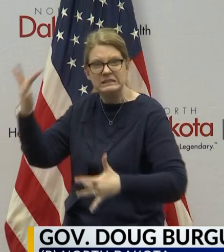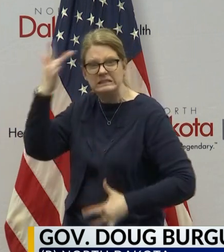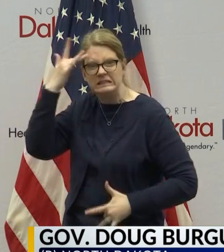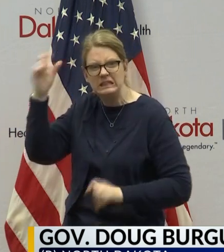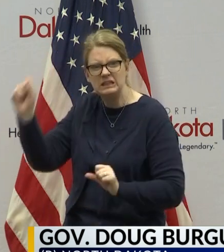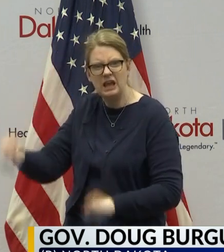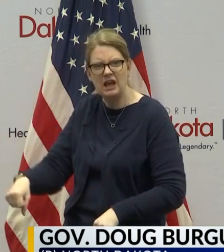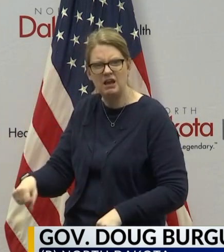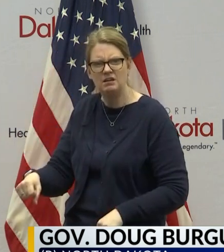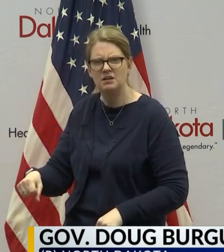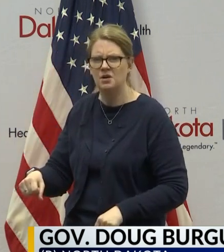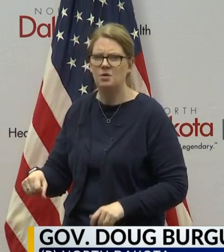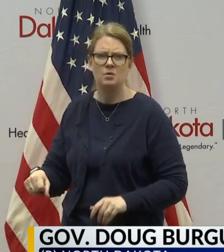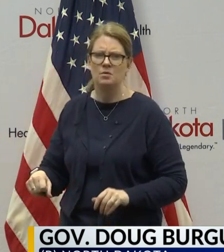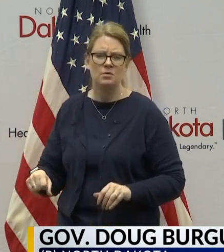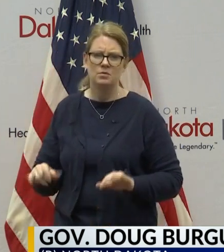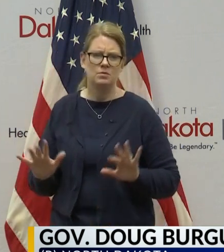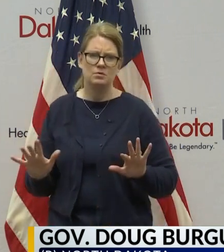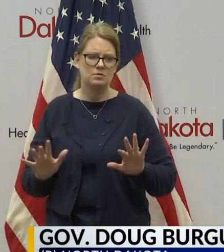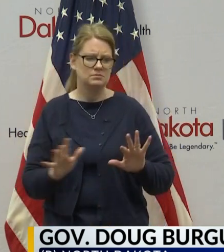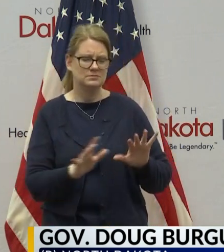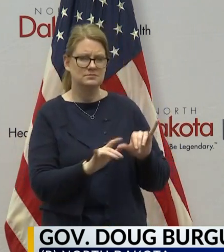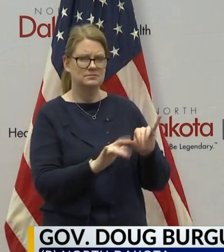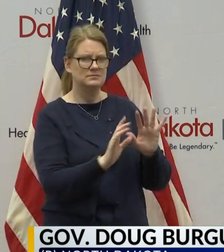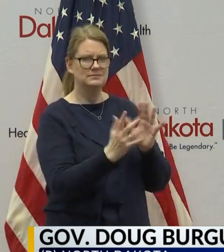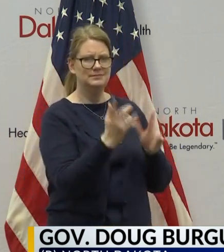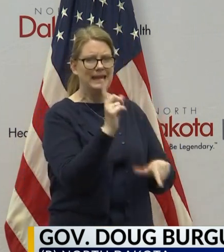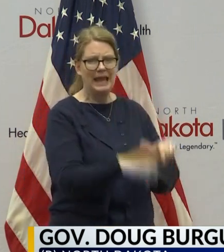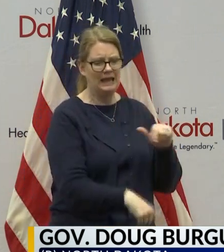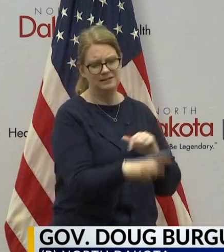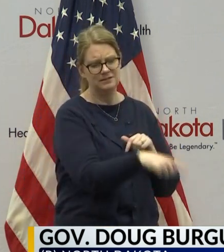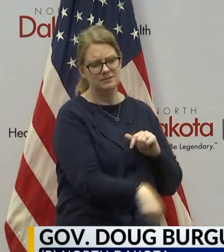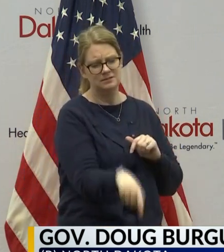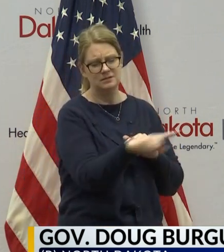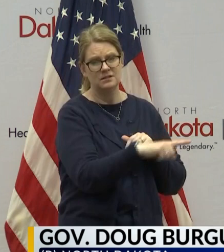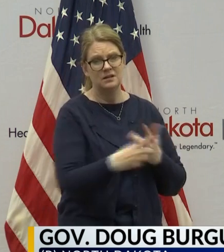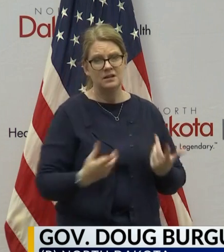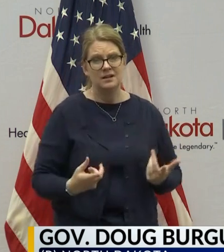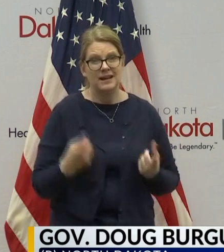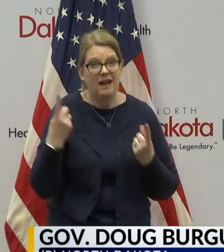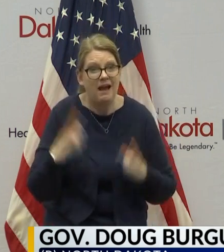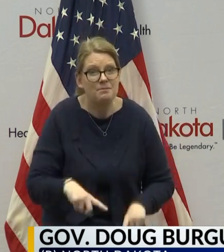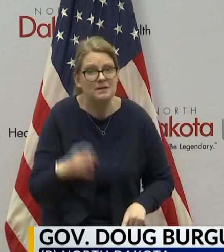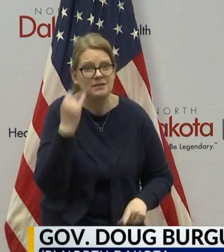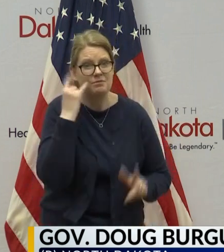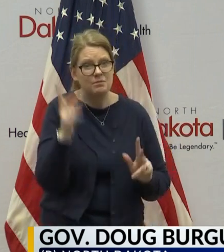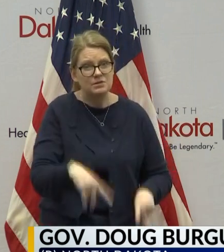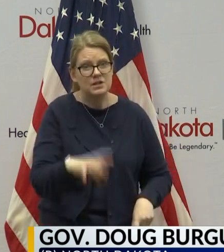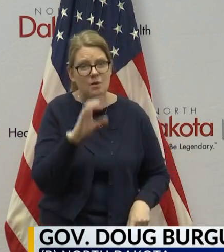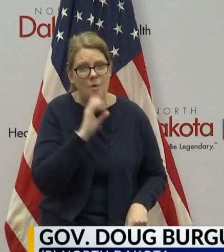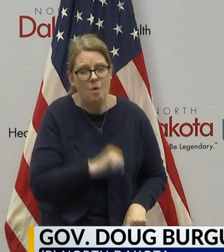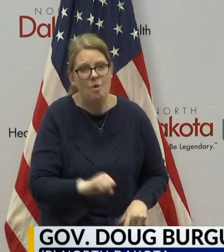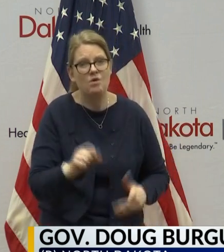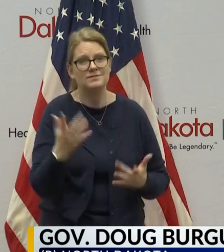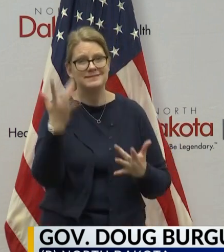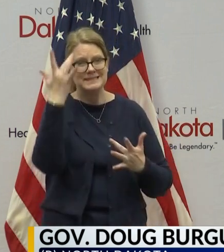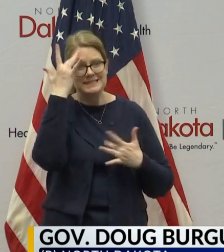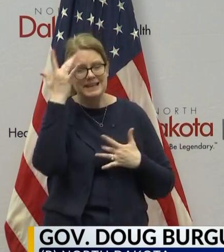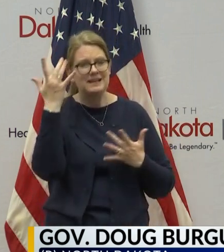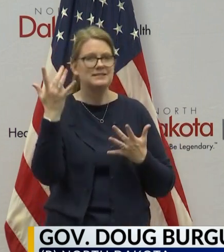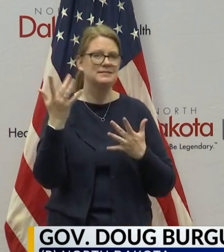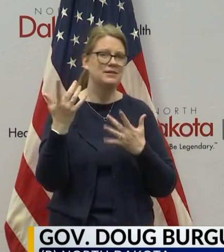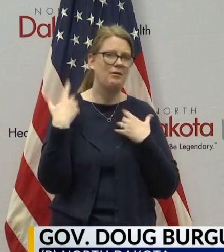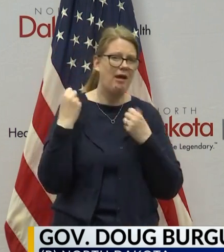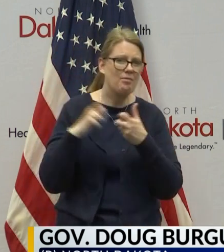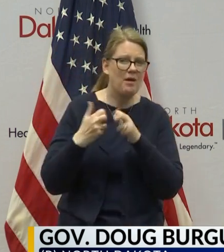this virus is and how this is deadly, particularly for people that are elderly with underlying health conditions. As we've said, this is